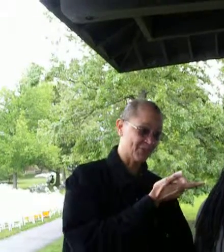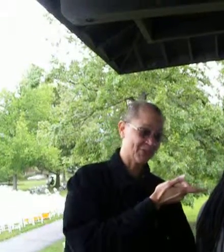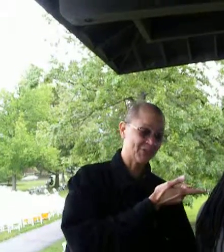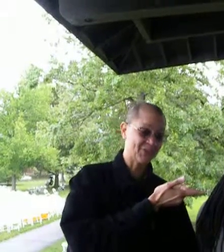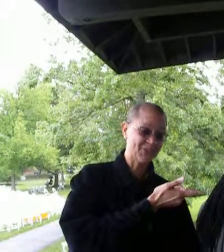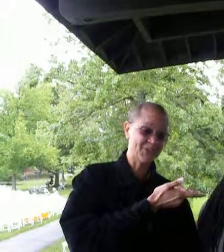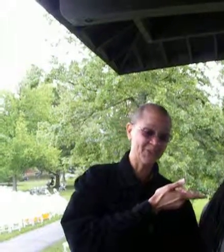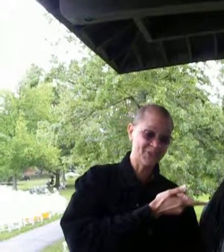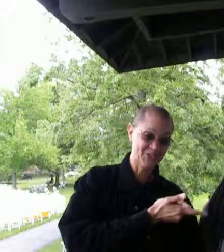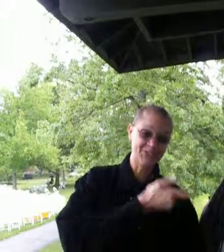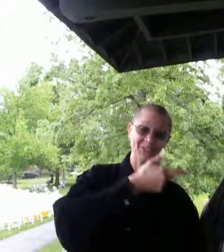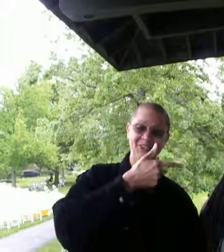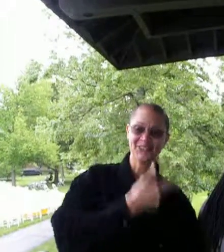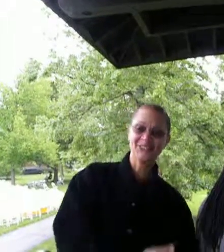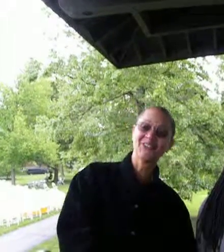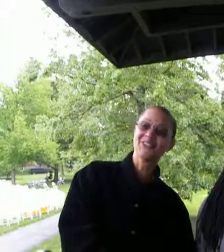And Cheryl, too